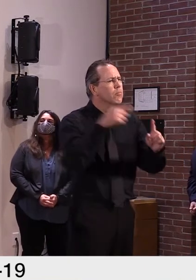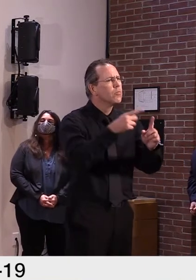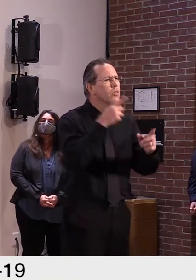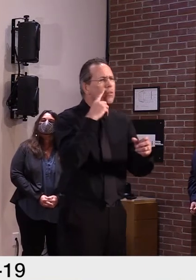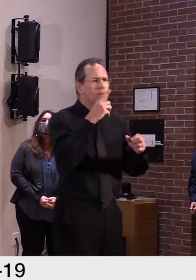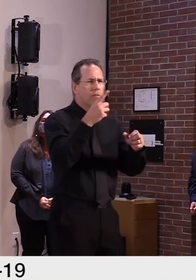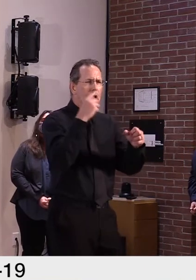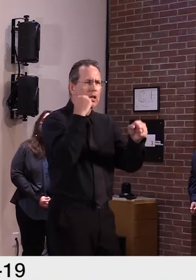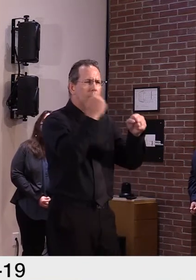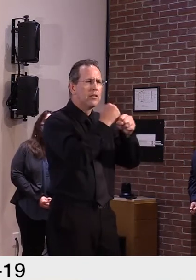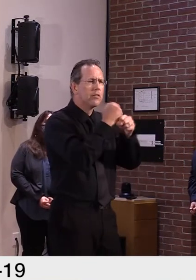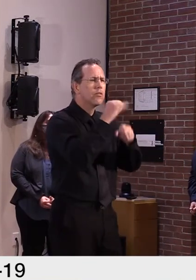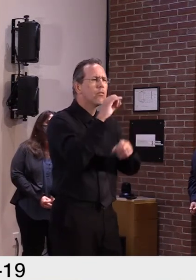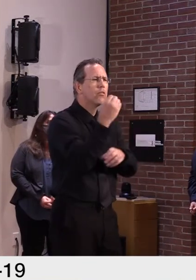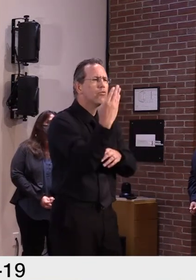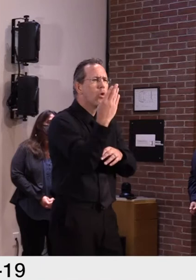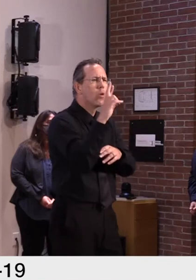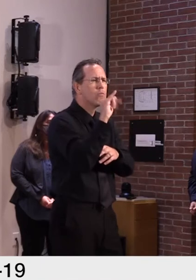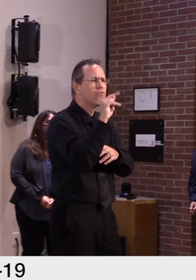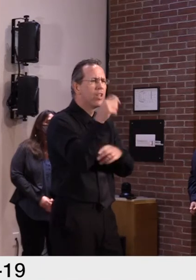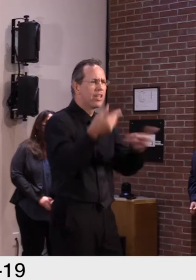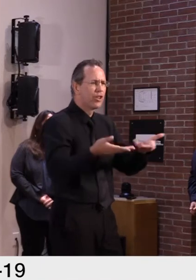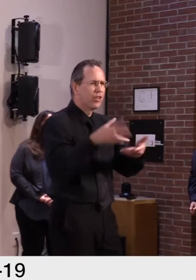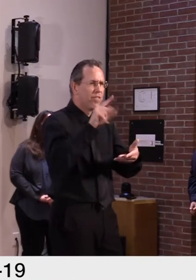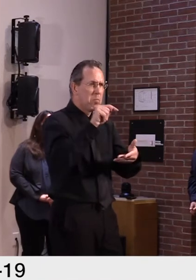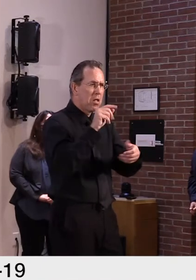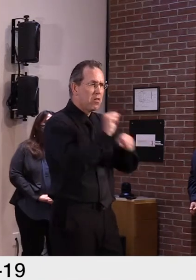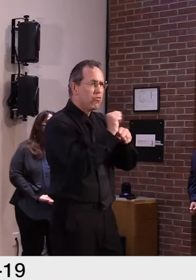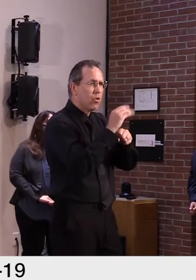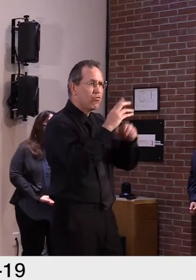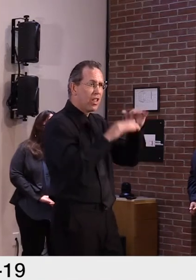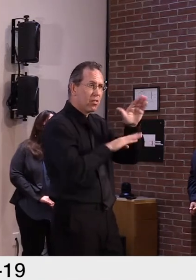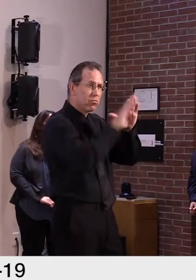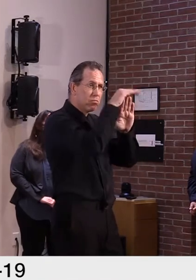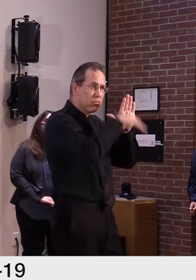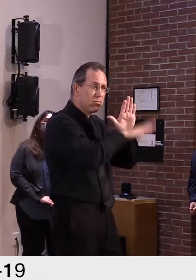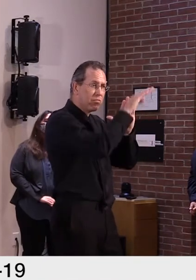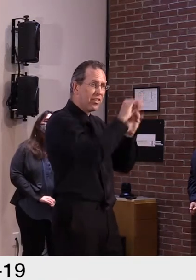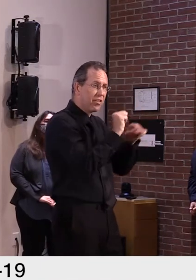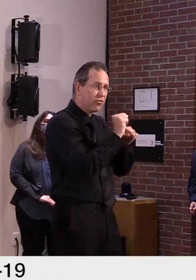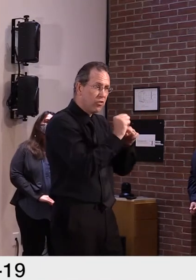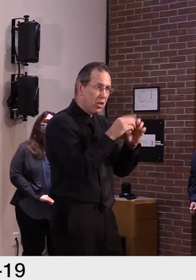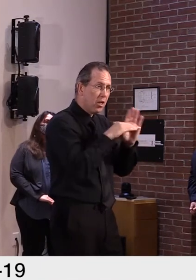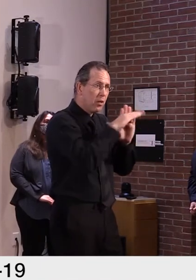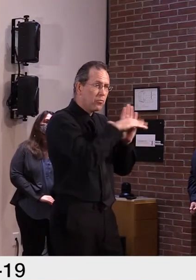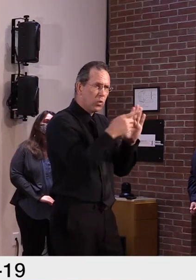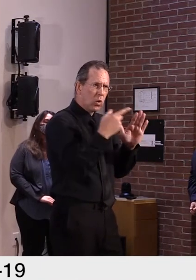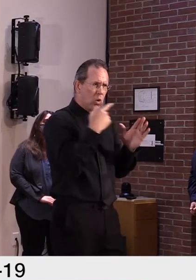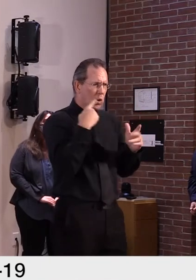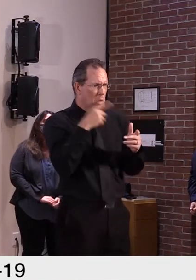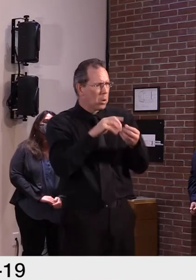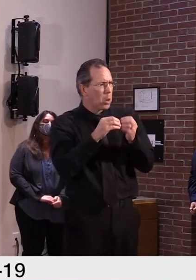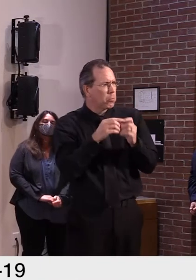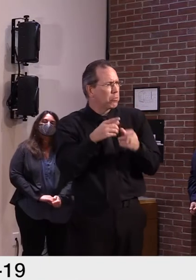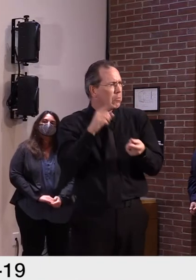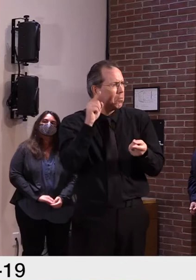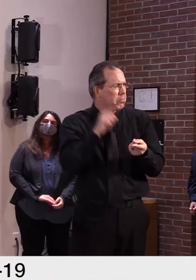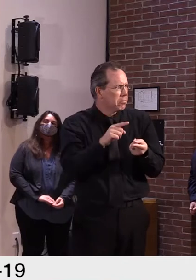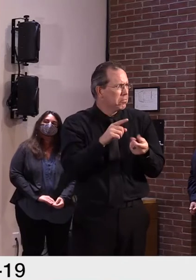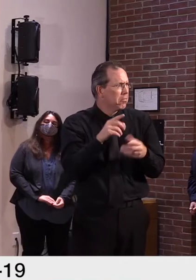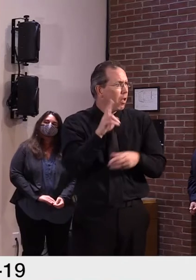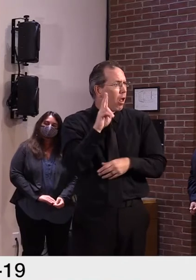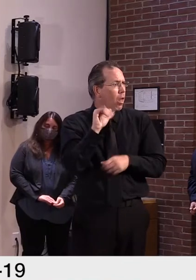our way out of, or do you think people will come back to work when more jobs are available?